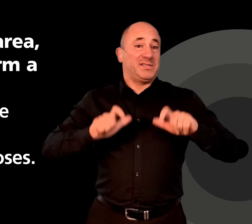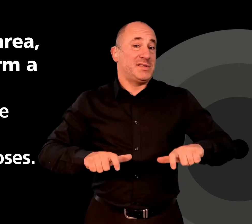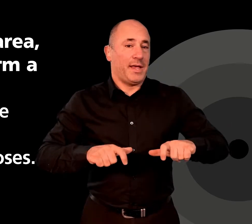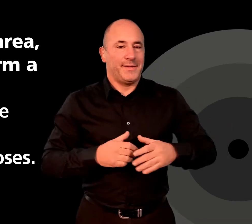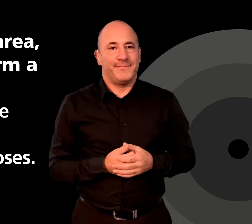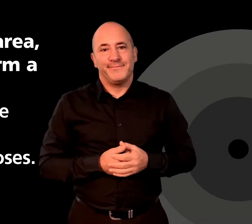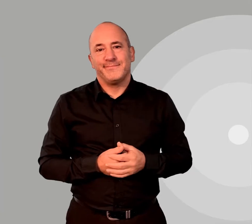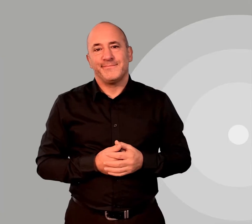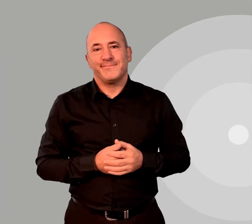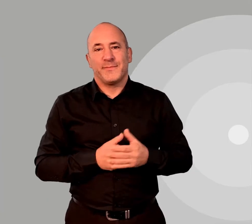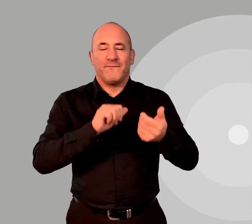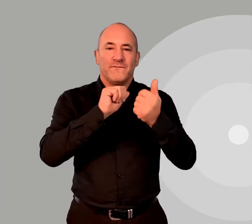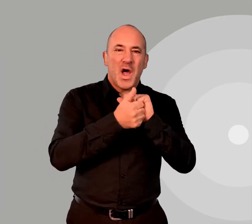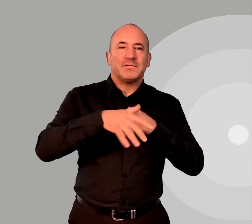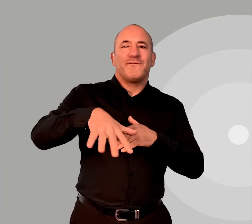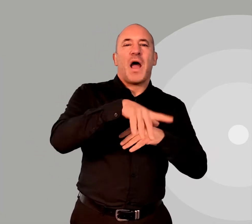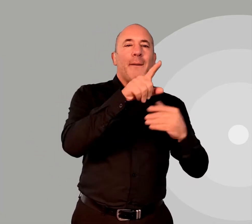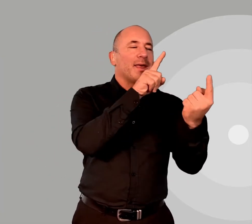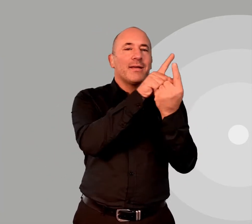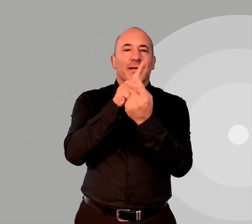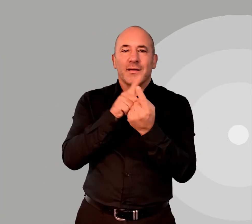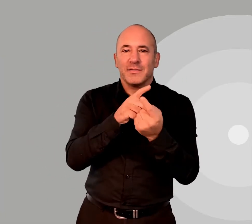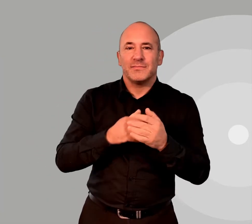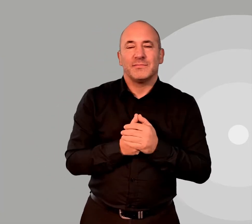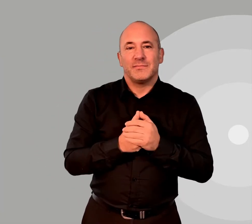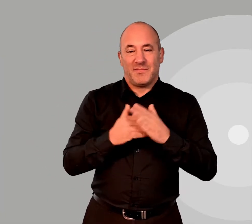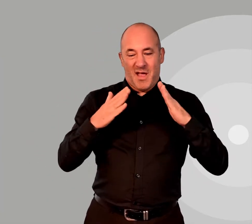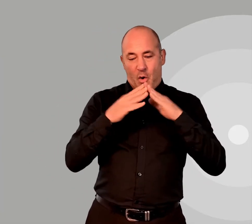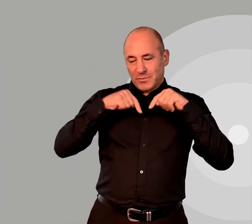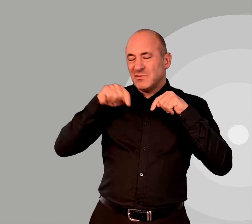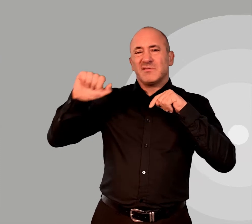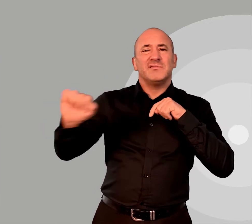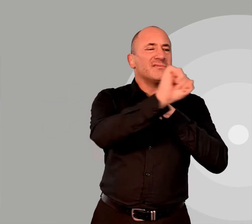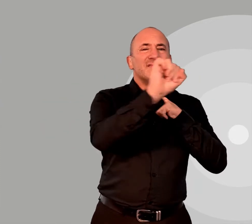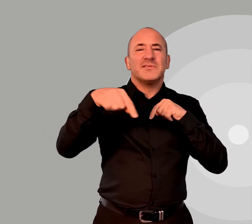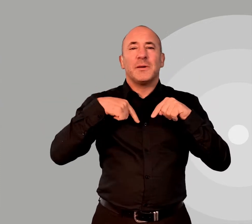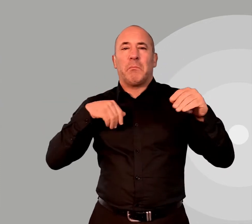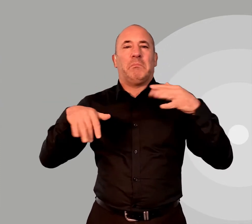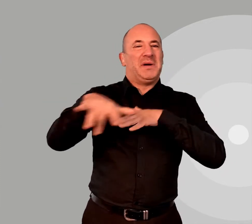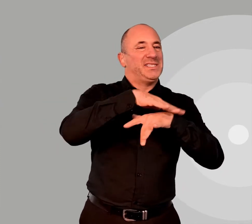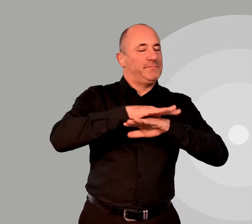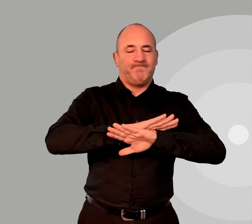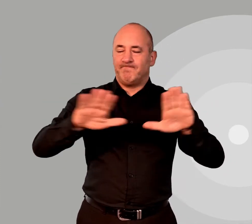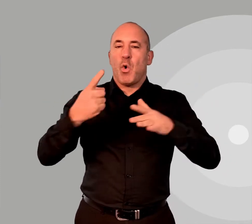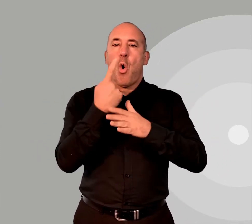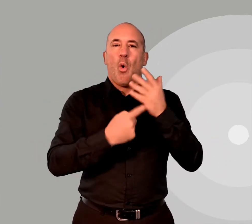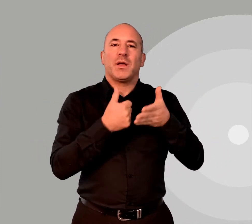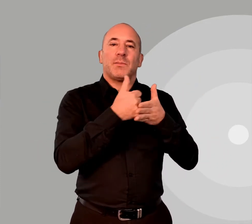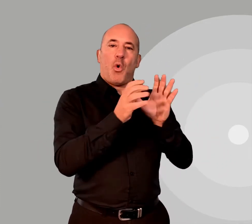Tier 4 restrictions are as follows. Meeting friends and family, no household mixing, aside